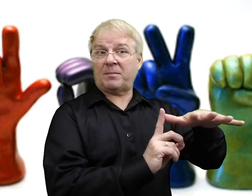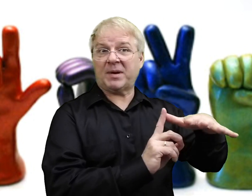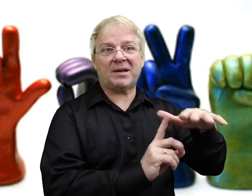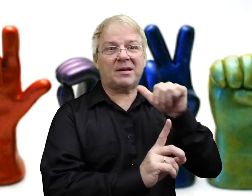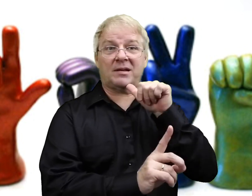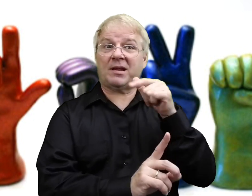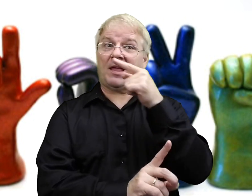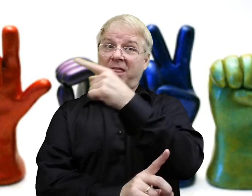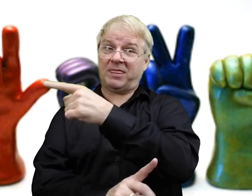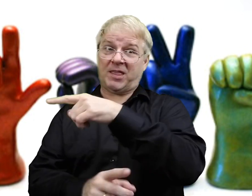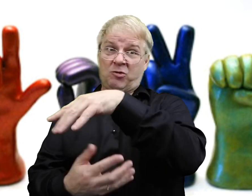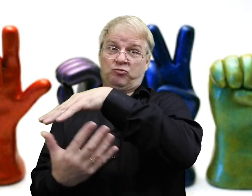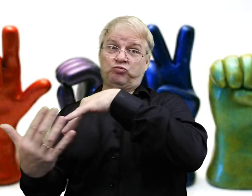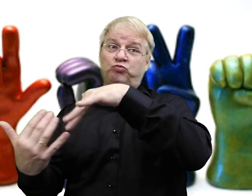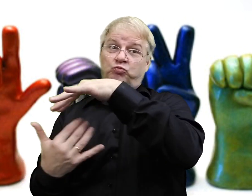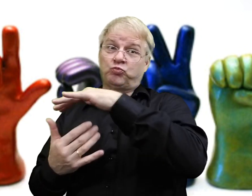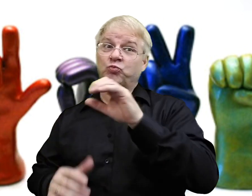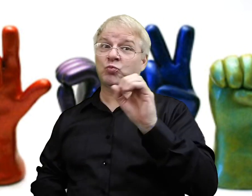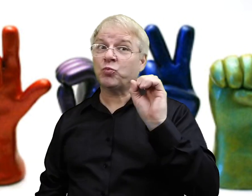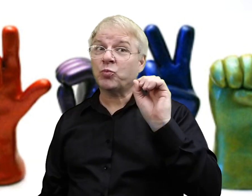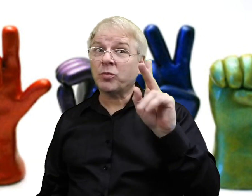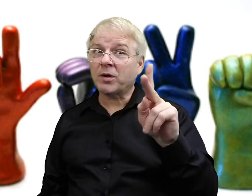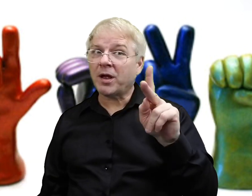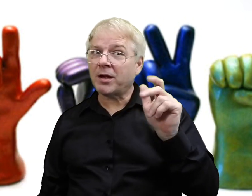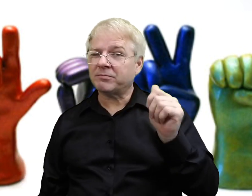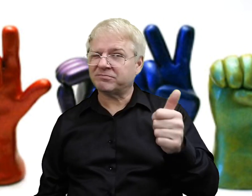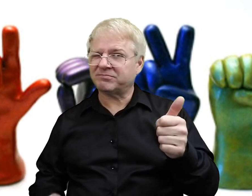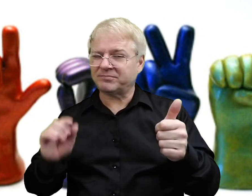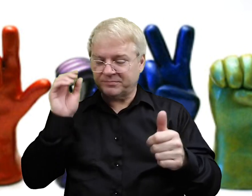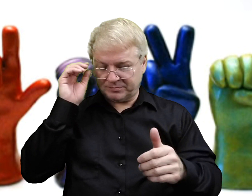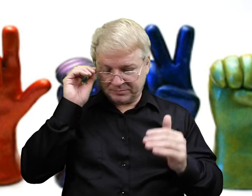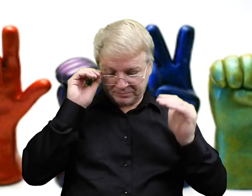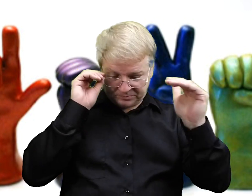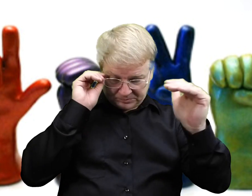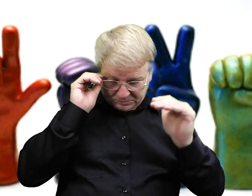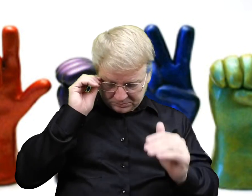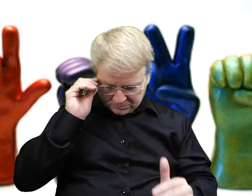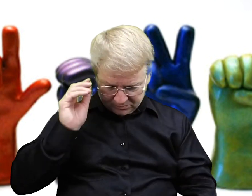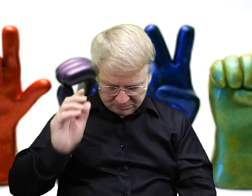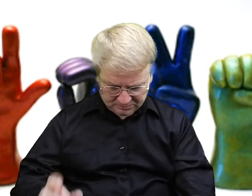in that environment, a teaching environment, not in a social environment, will be the right place for that, okay?